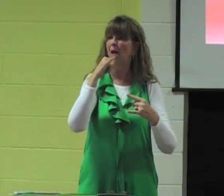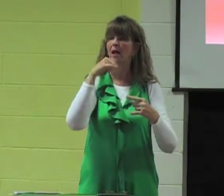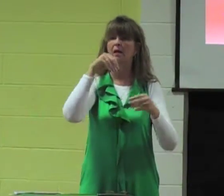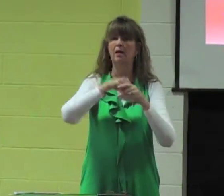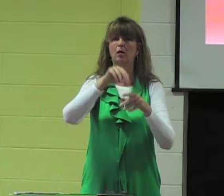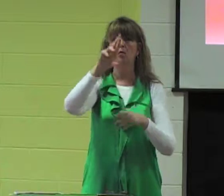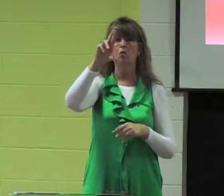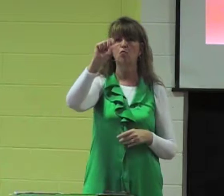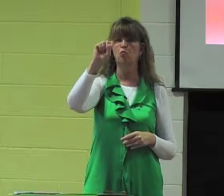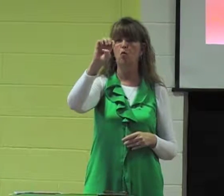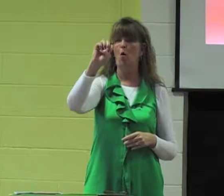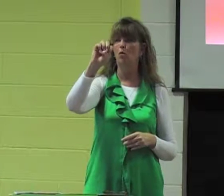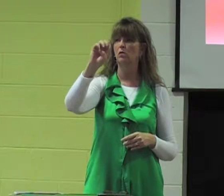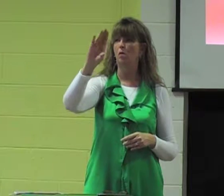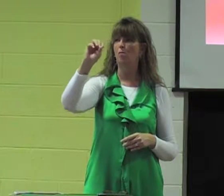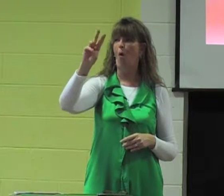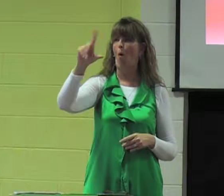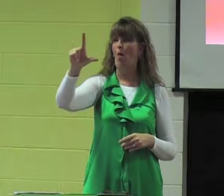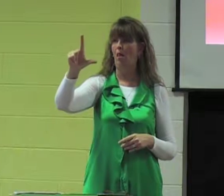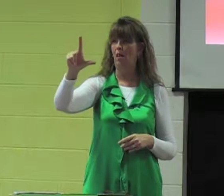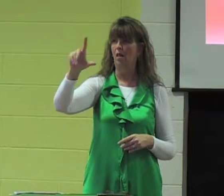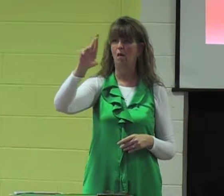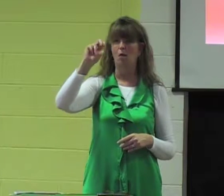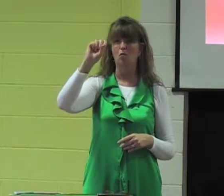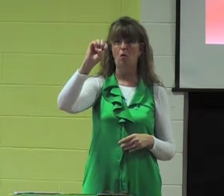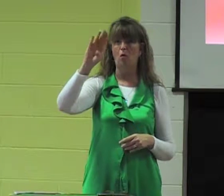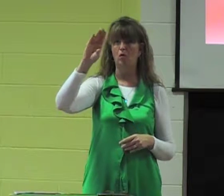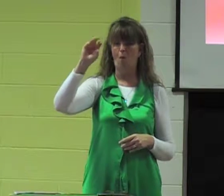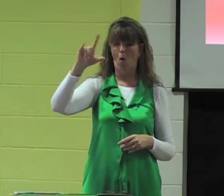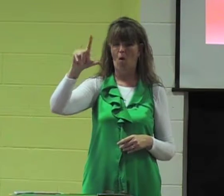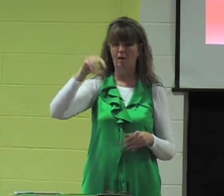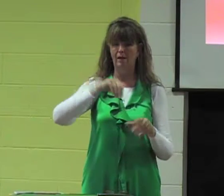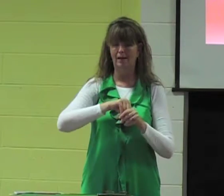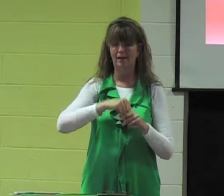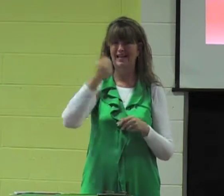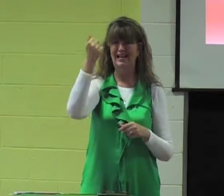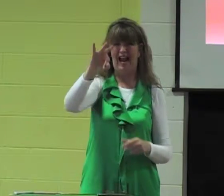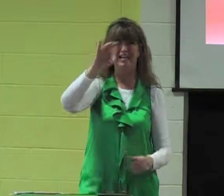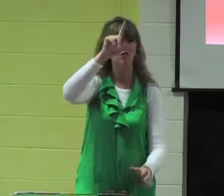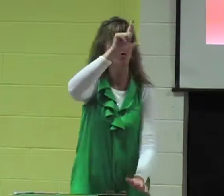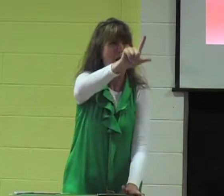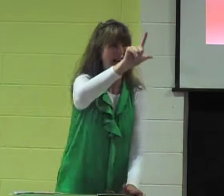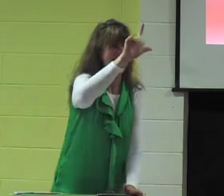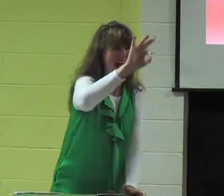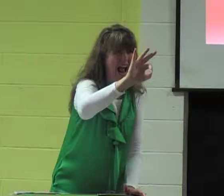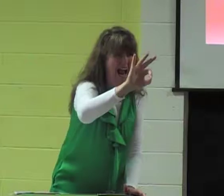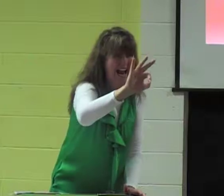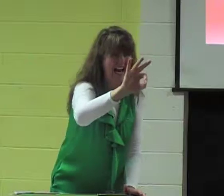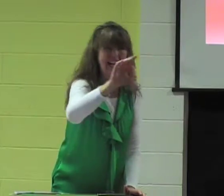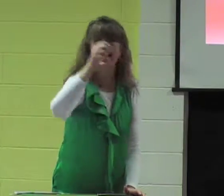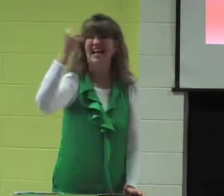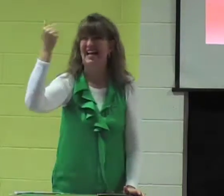Well, during the Rose Bowl of 1929.